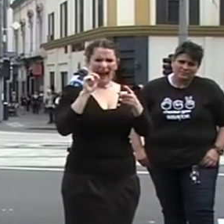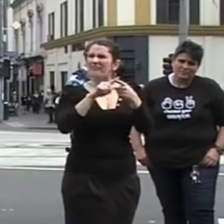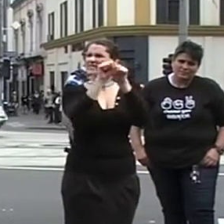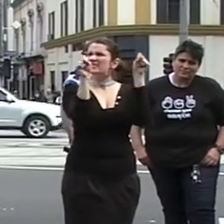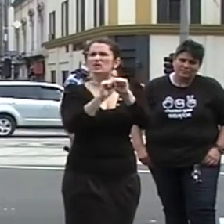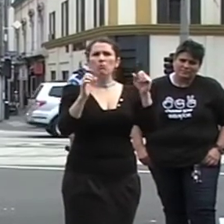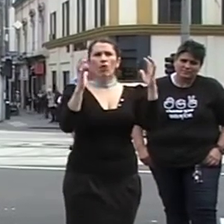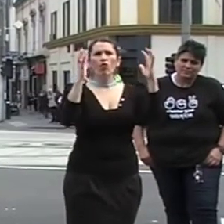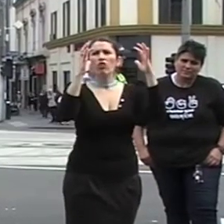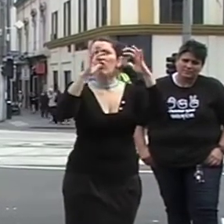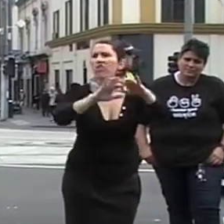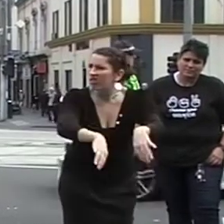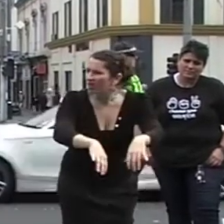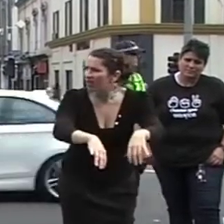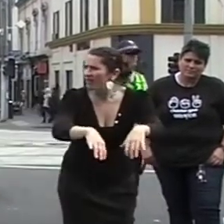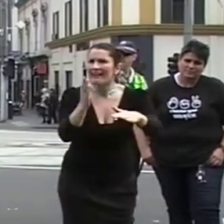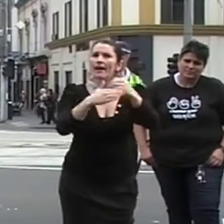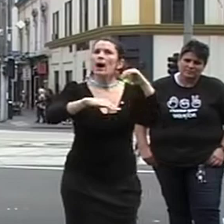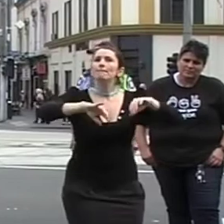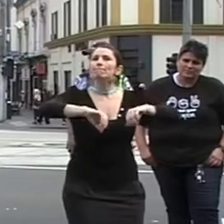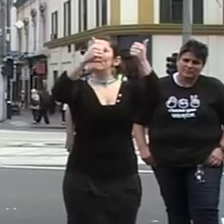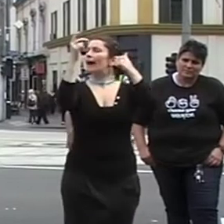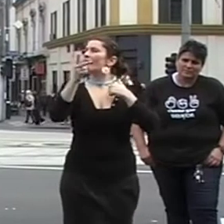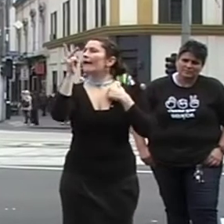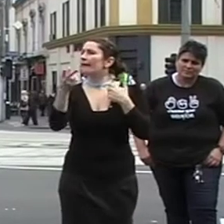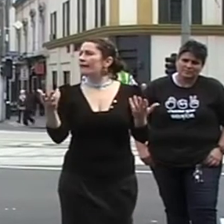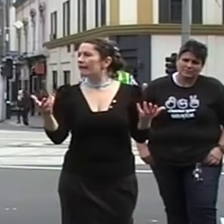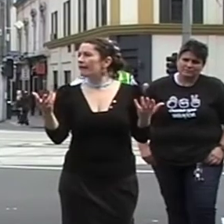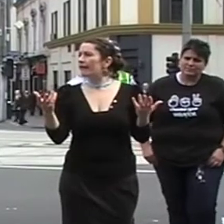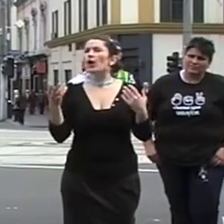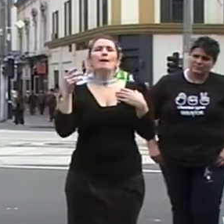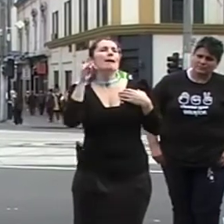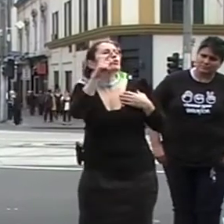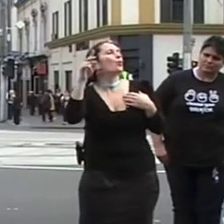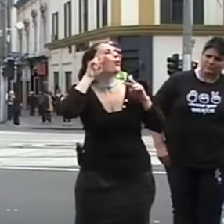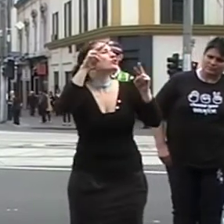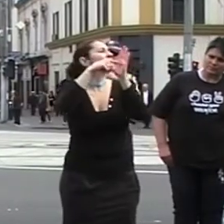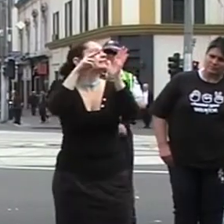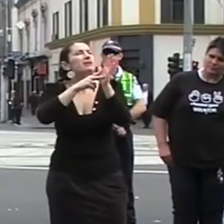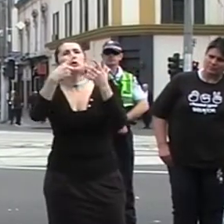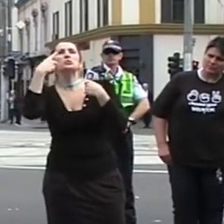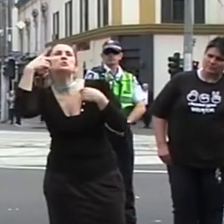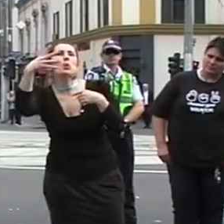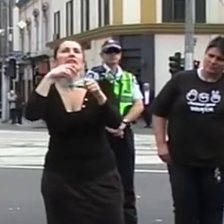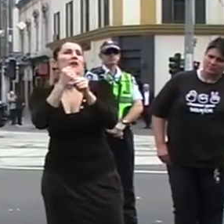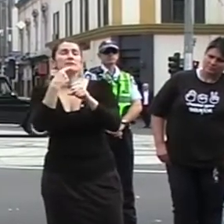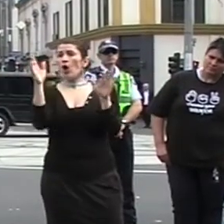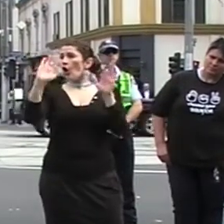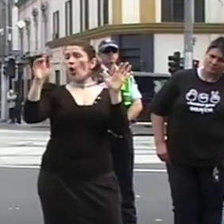When the Government says there will be no frontline jobs loss, remember the Kangen Institute. Remember administrators like Julian